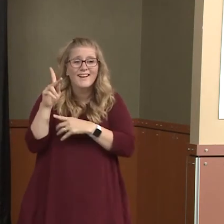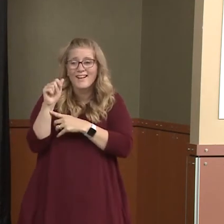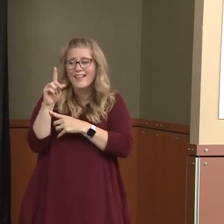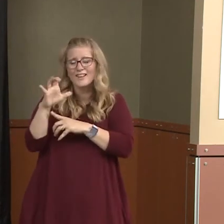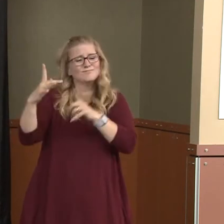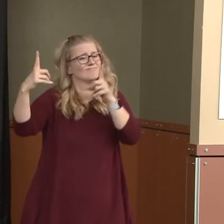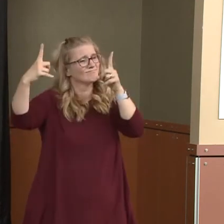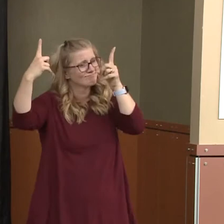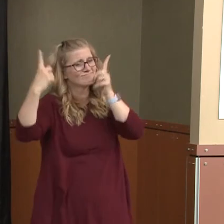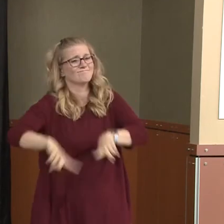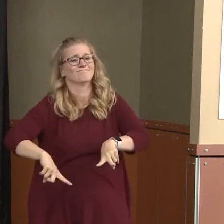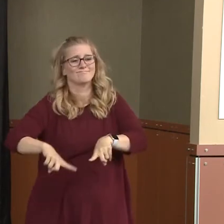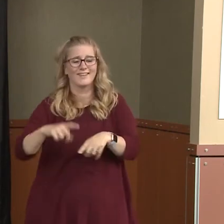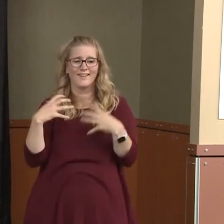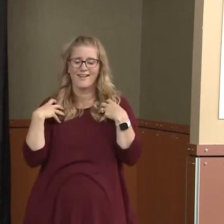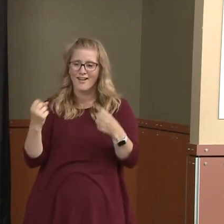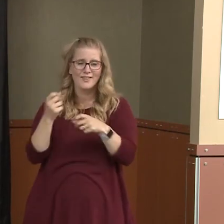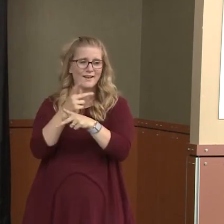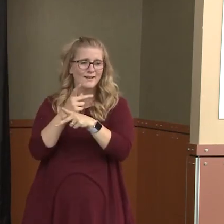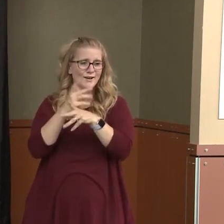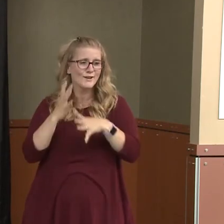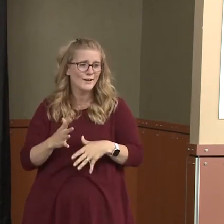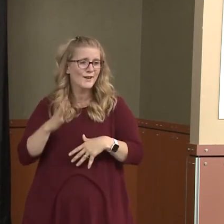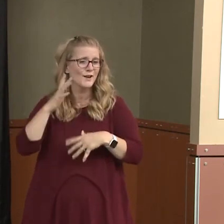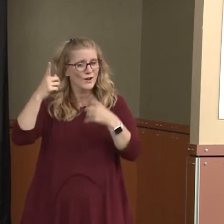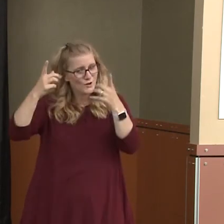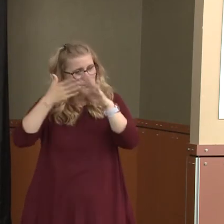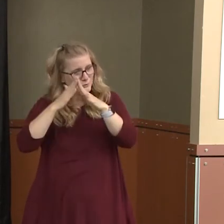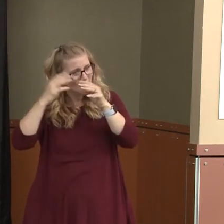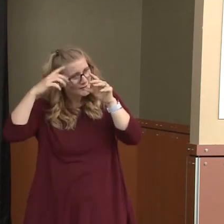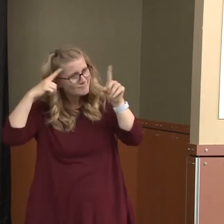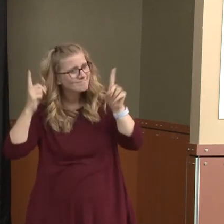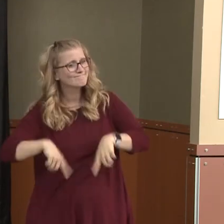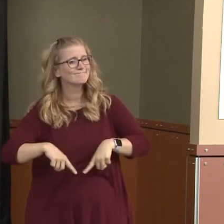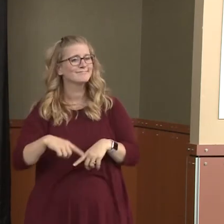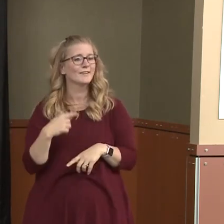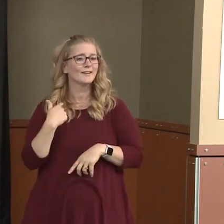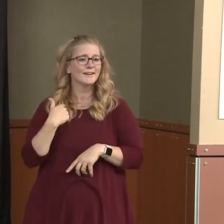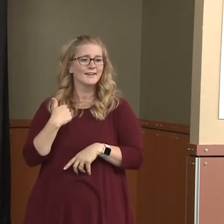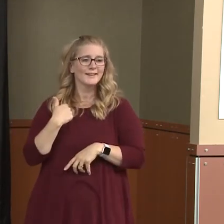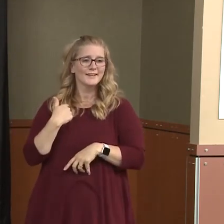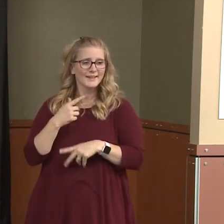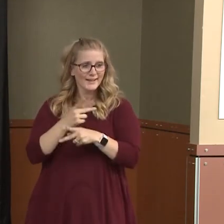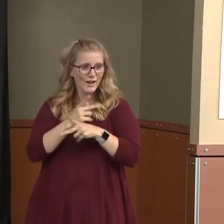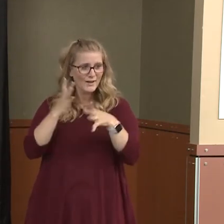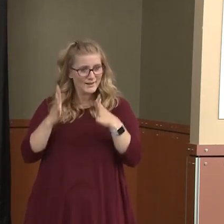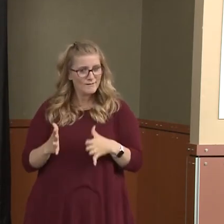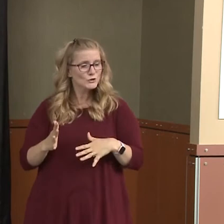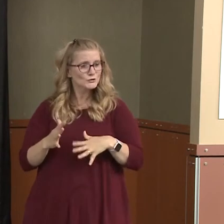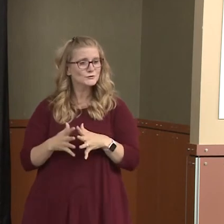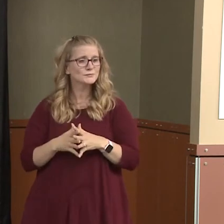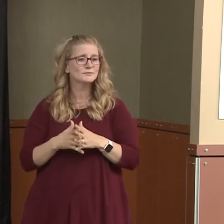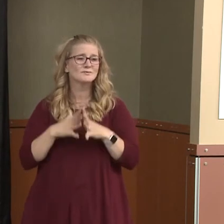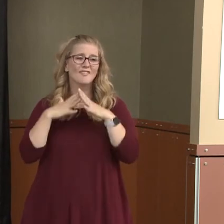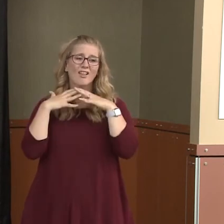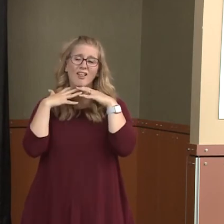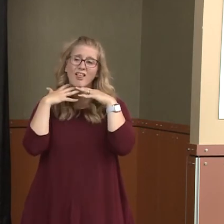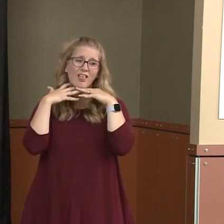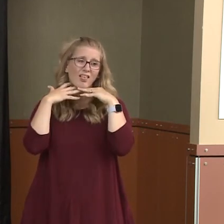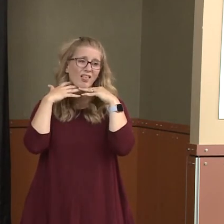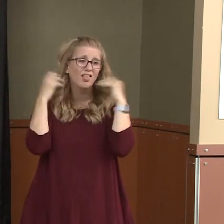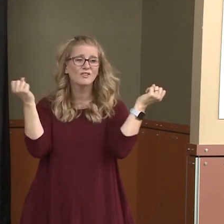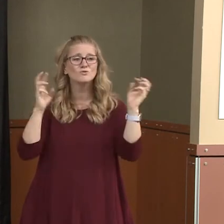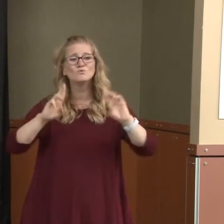healthcare community writ large would agree with that. Our caregivers are all part of this community and we're tired of all of this too and are ready to move forward.